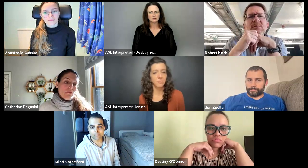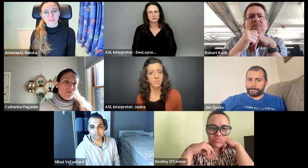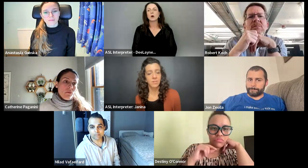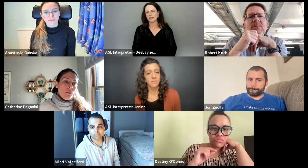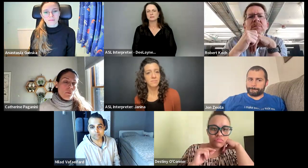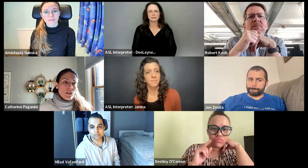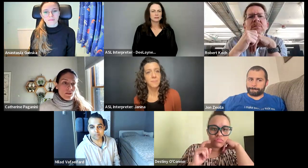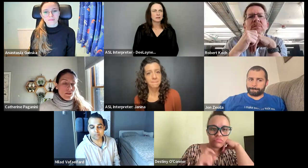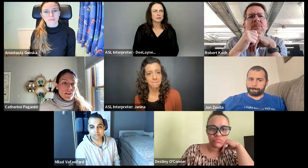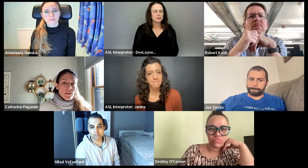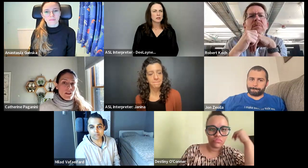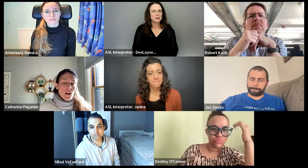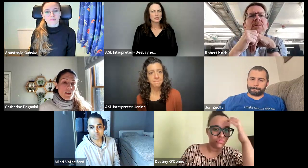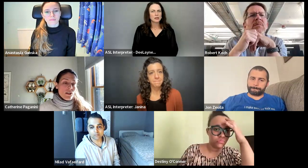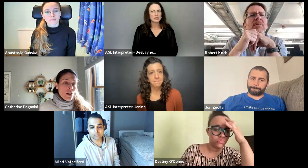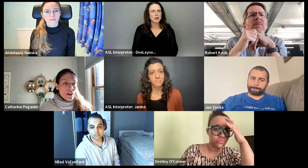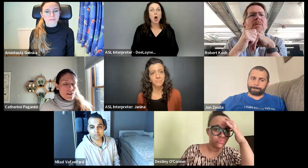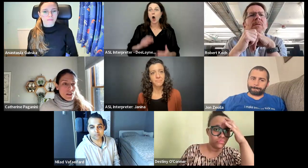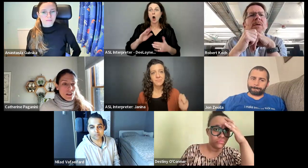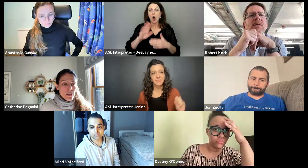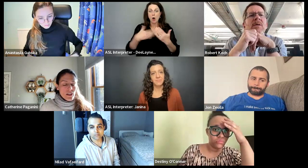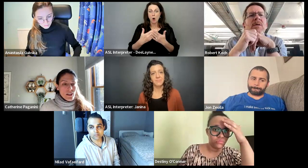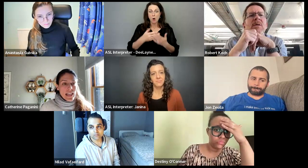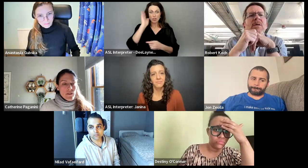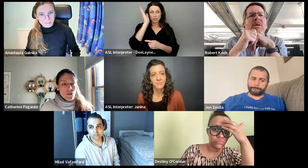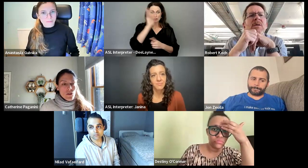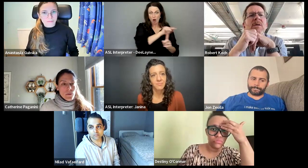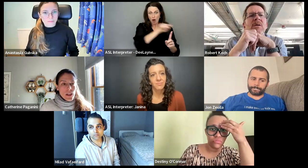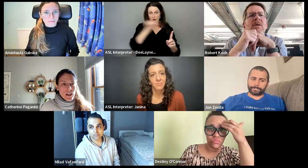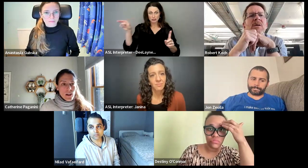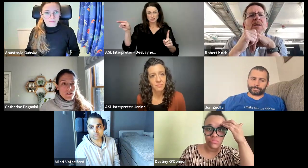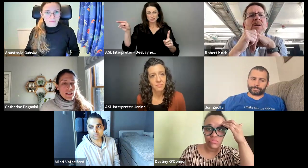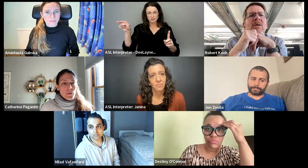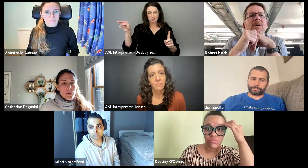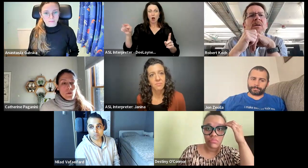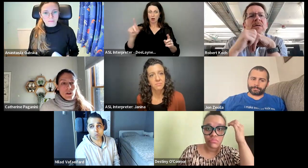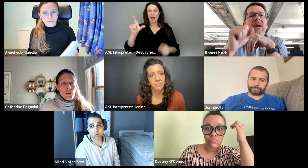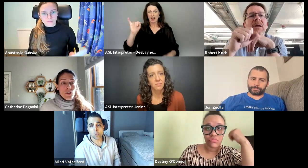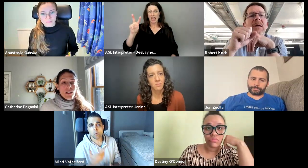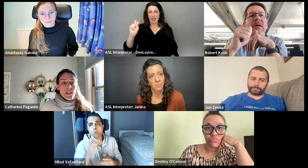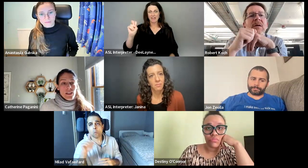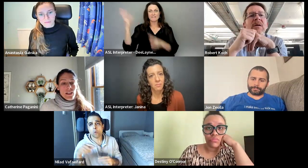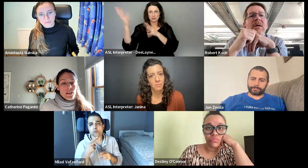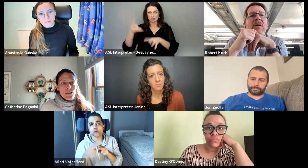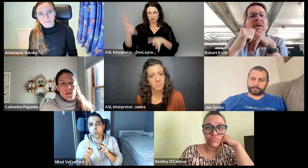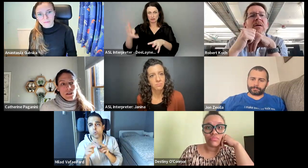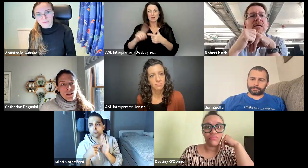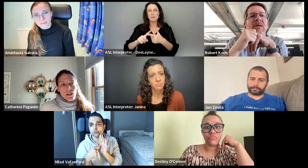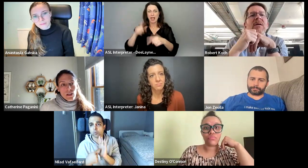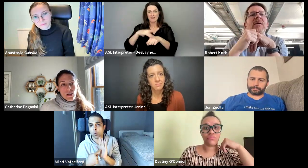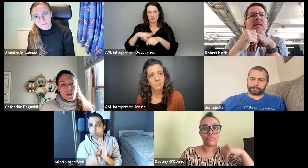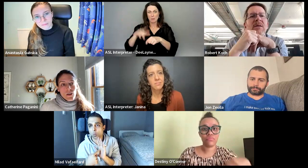keynote? Oh, thanks. Well, all the talks are live streamed and are available for virtual attendees.